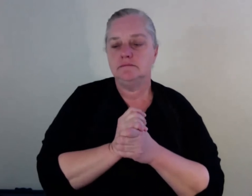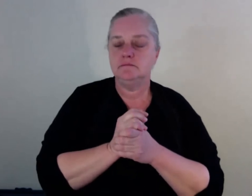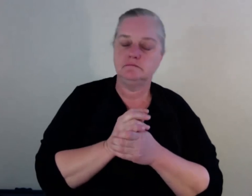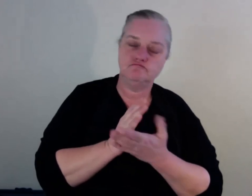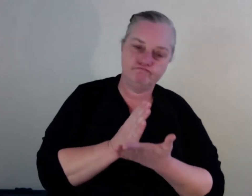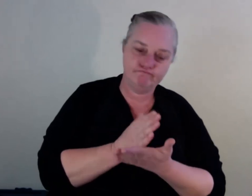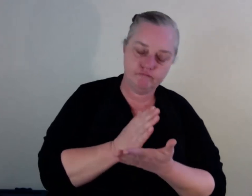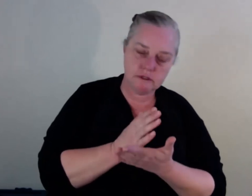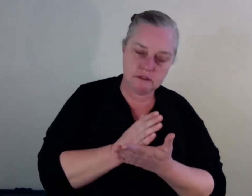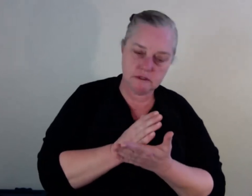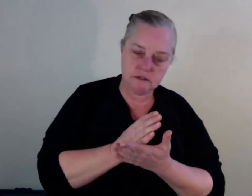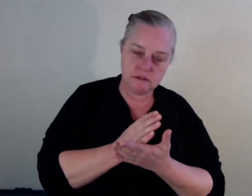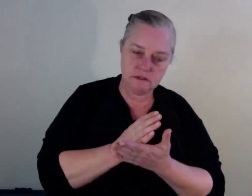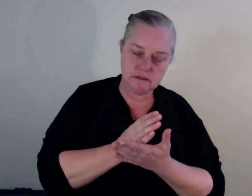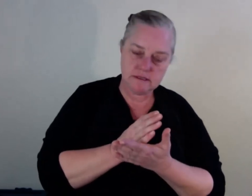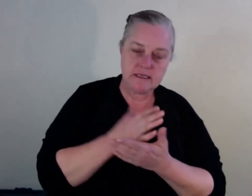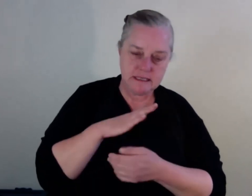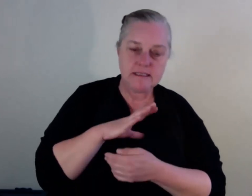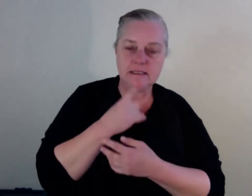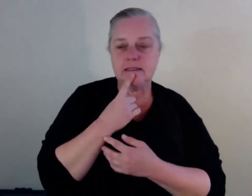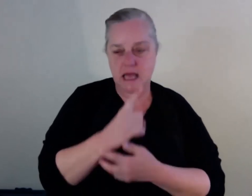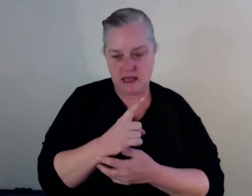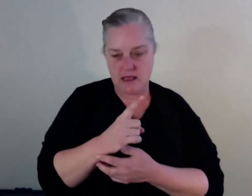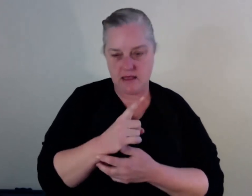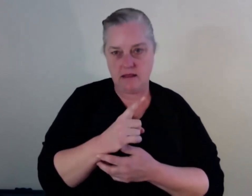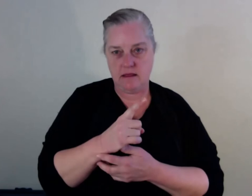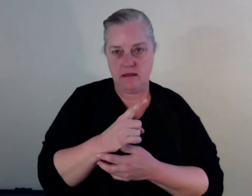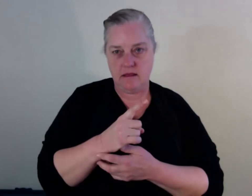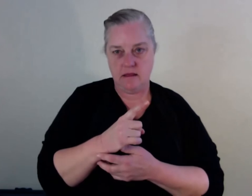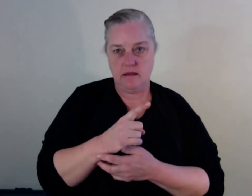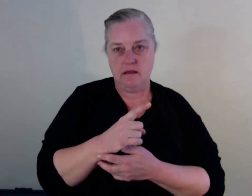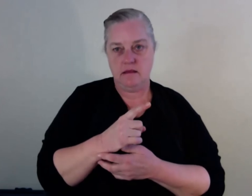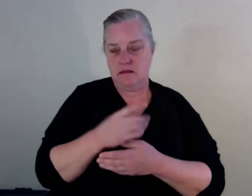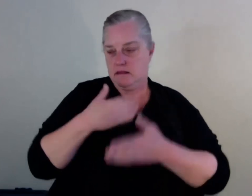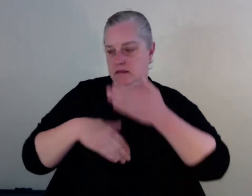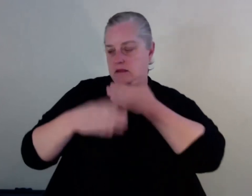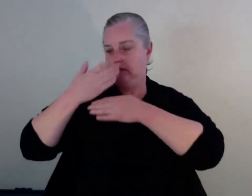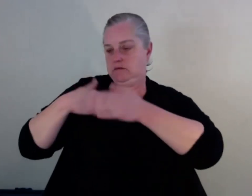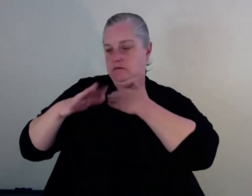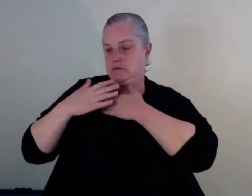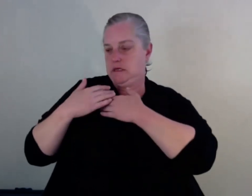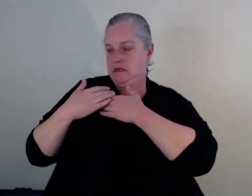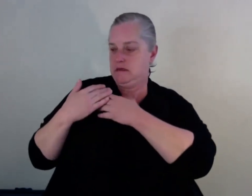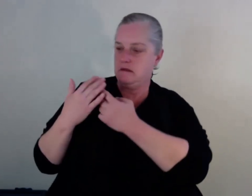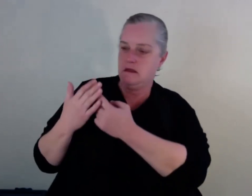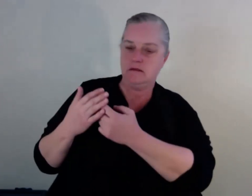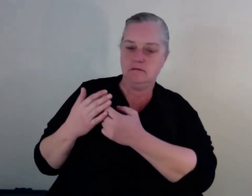noted that, you know, the history of the treatment of my people in this country, it just sets a tone. It immediately sets a tone,